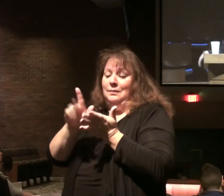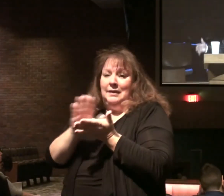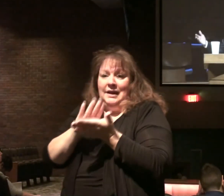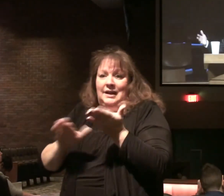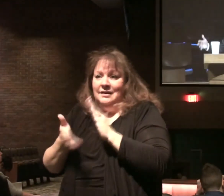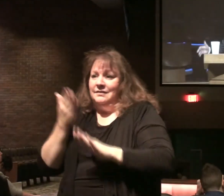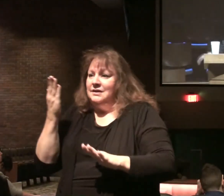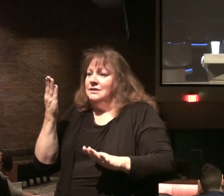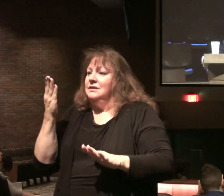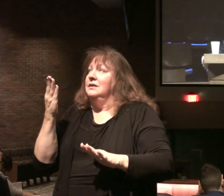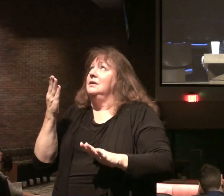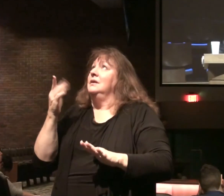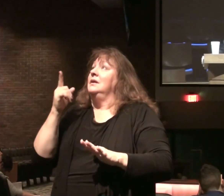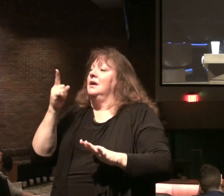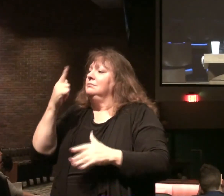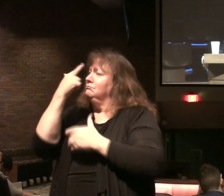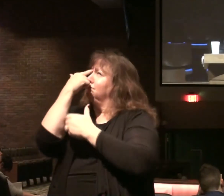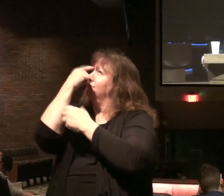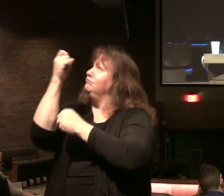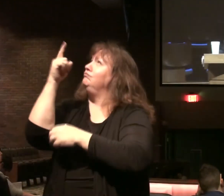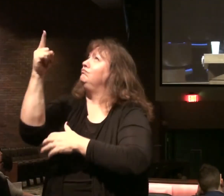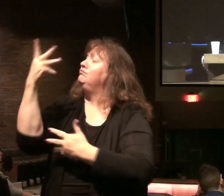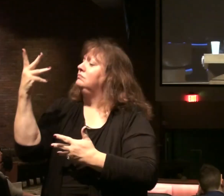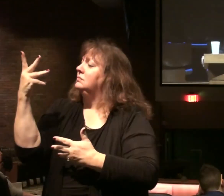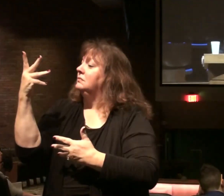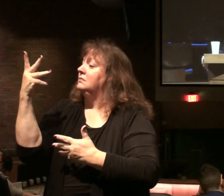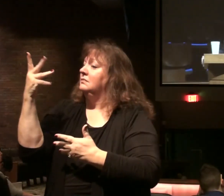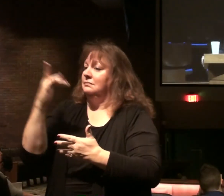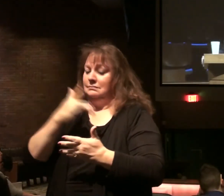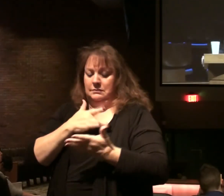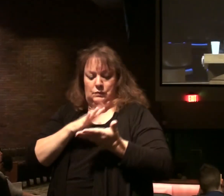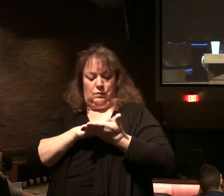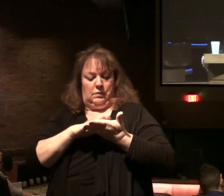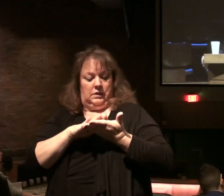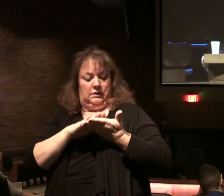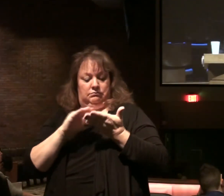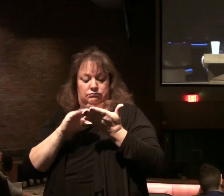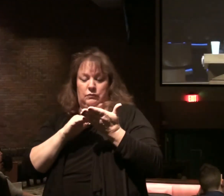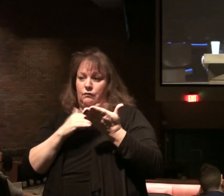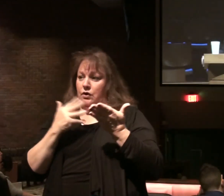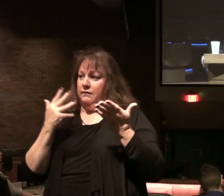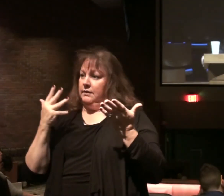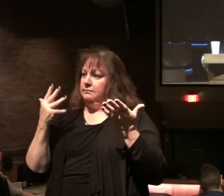I placed my faith in him. What do you do? What do You're forgiven.